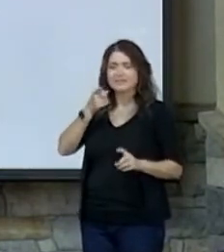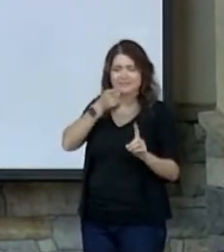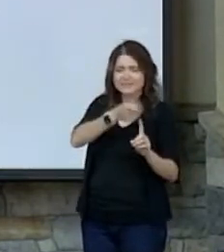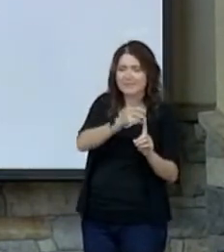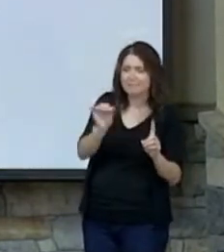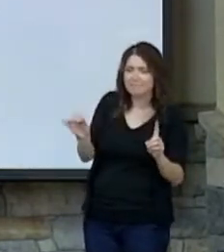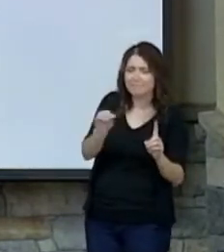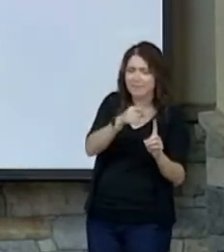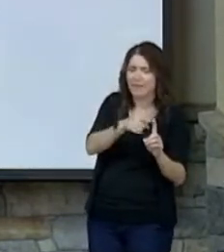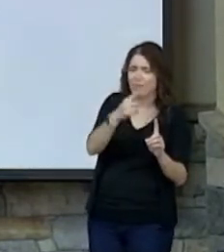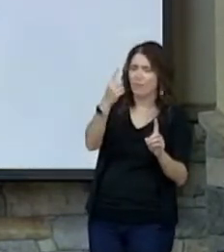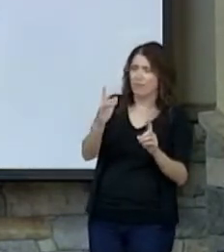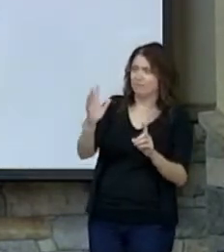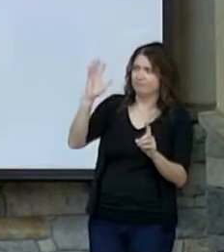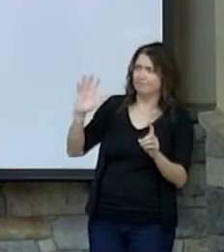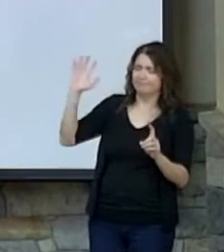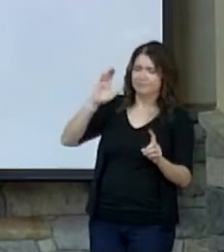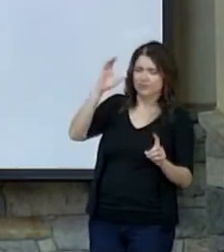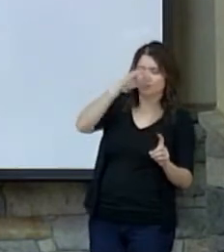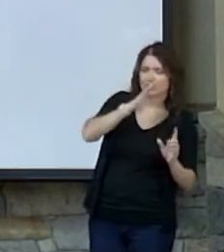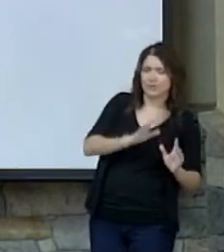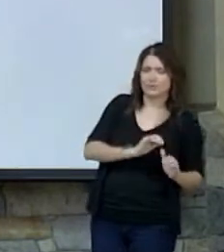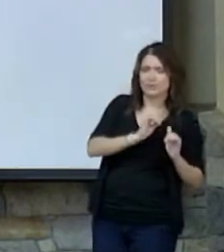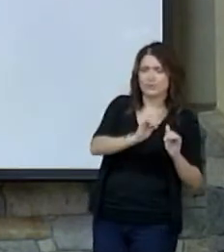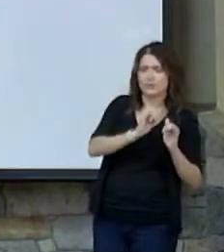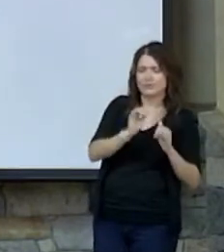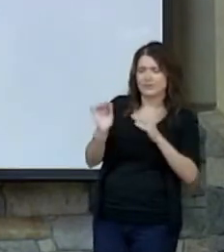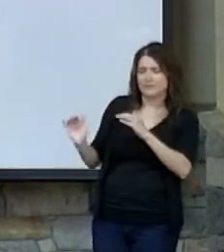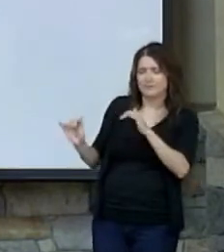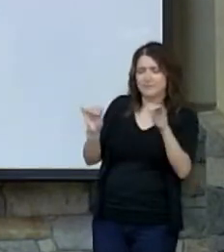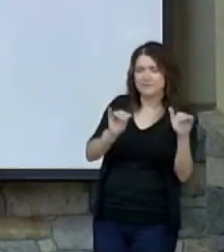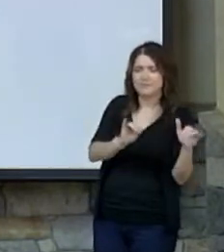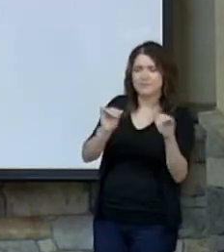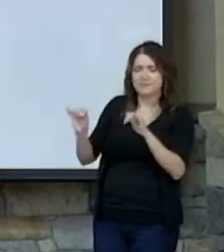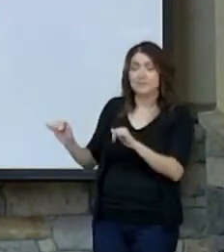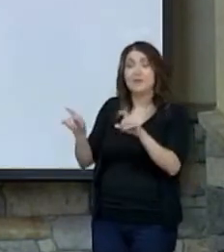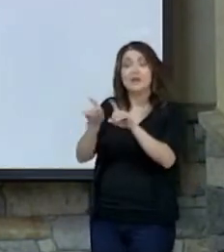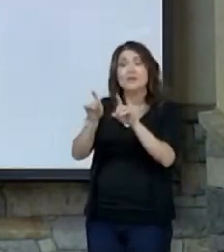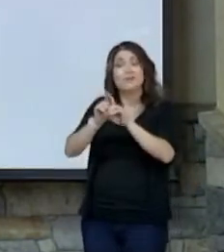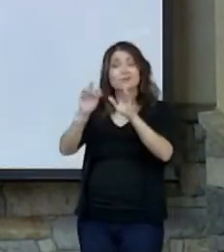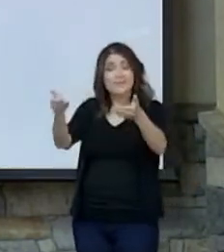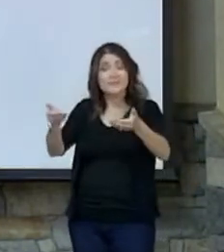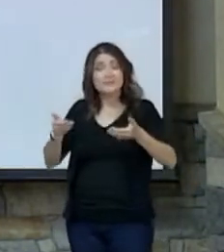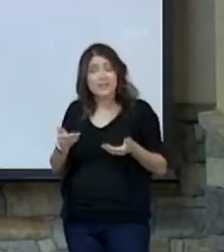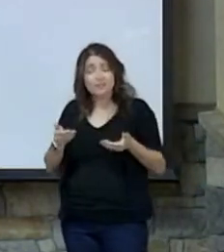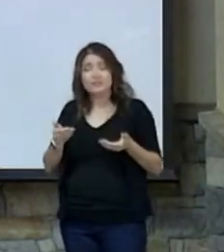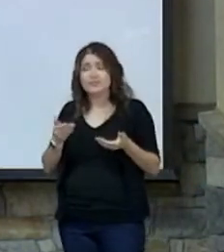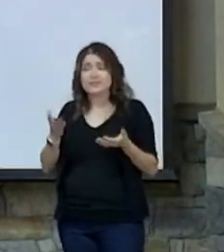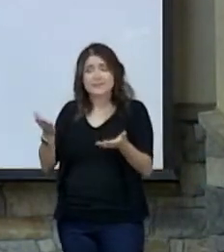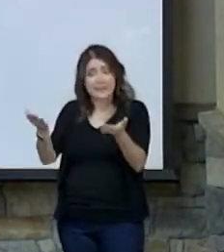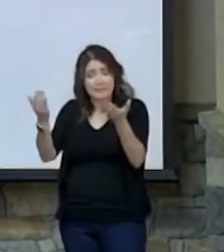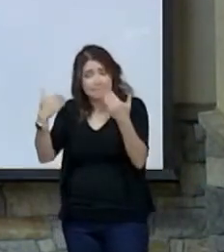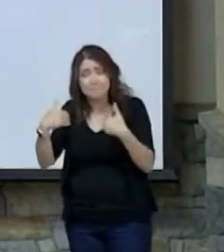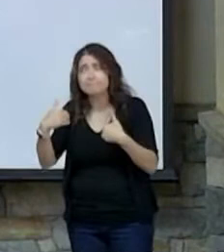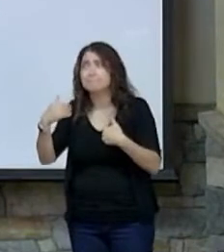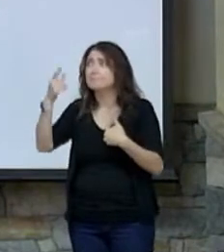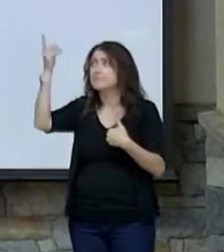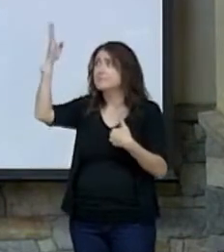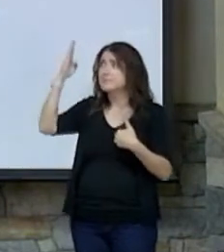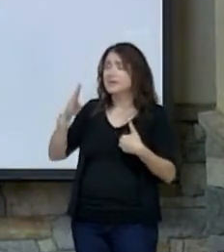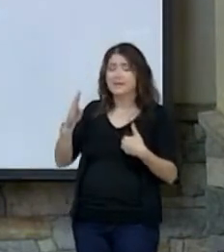and sojourners one time before. And even the invitation to come into God's presence